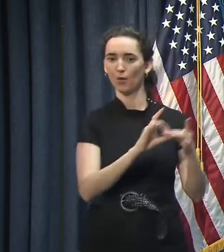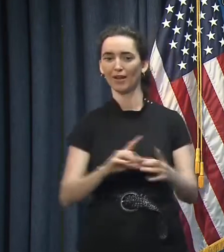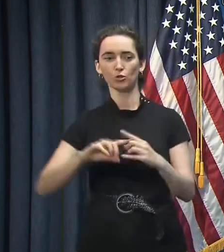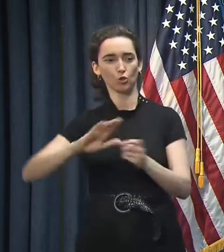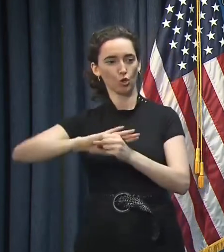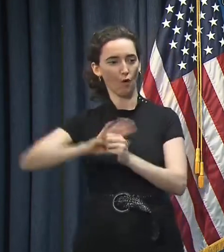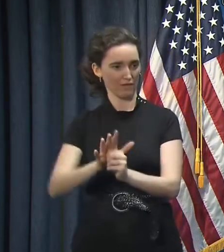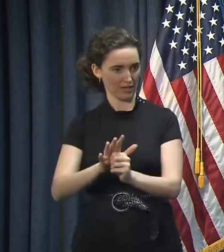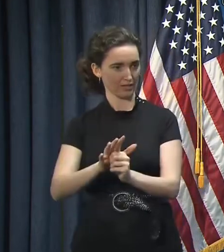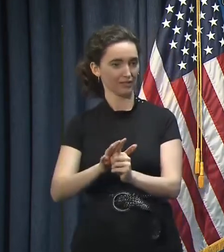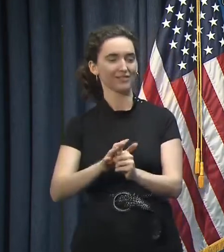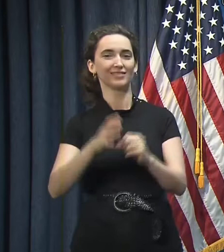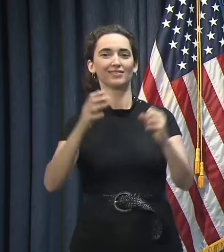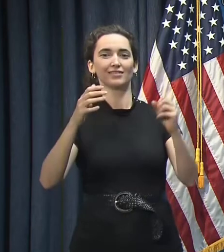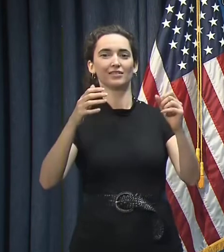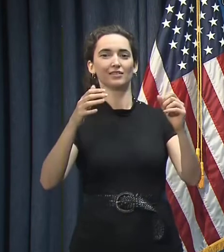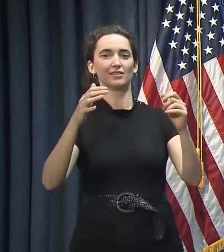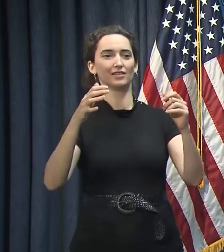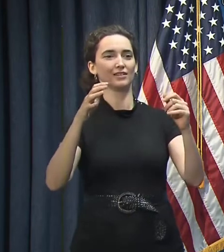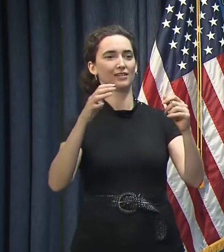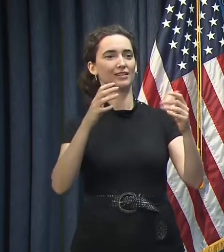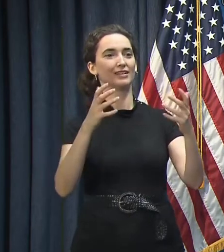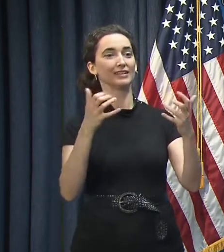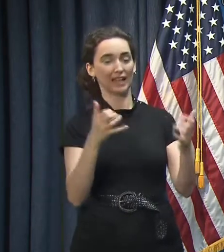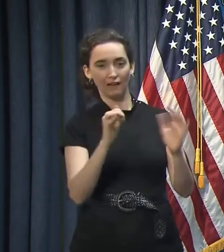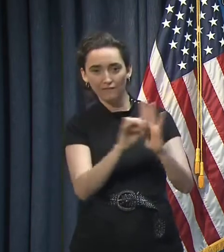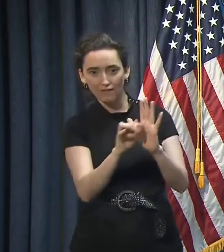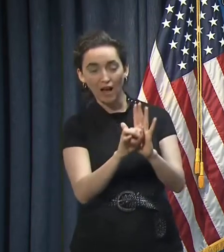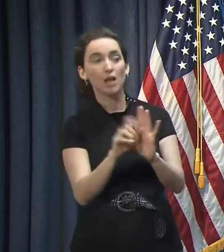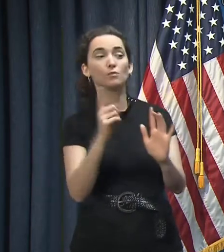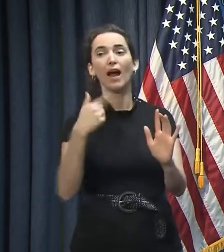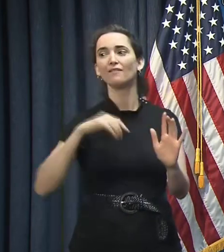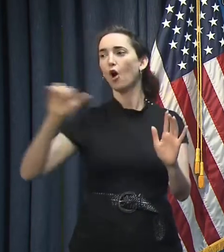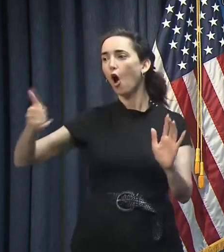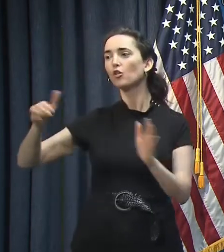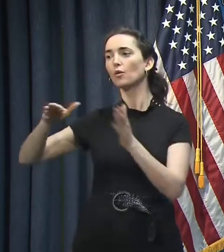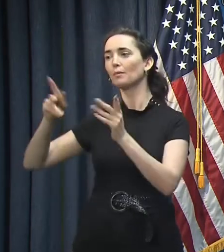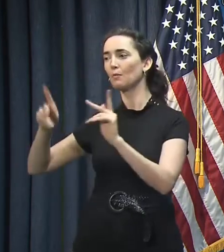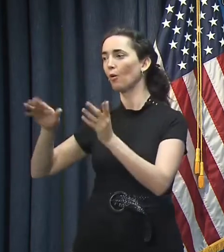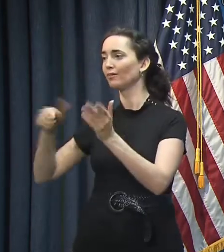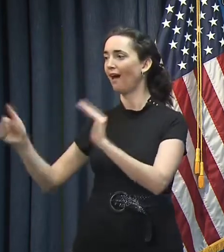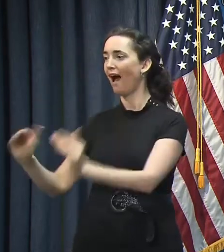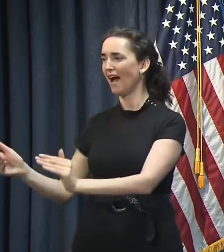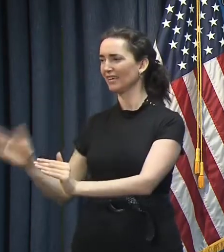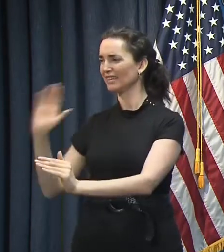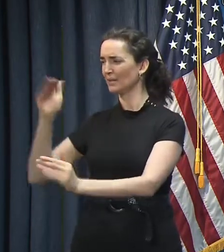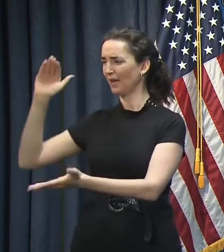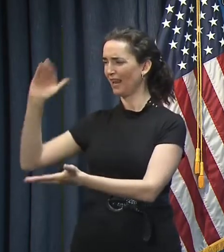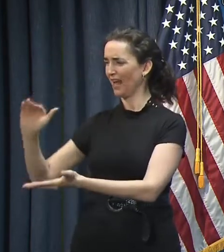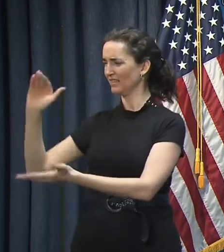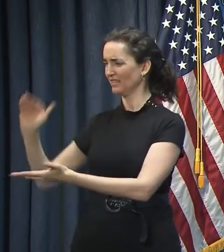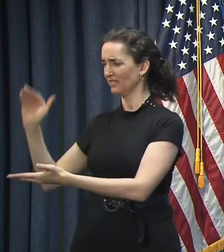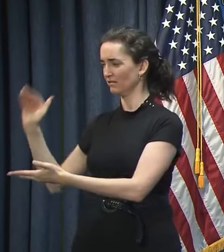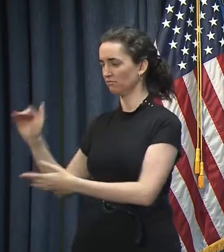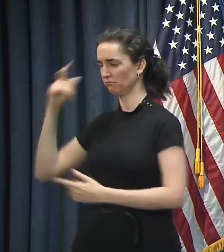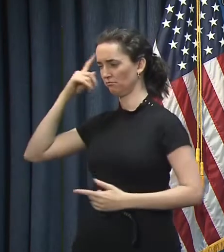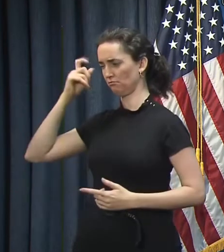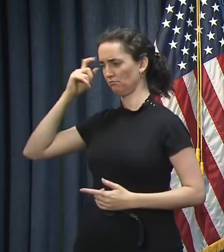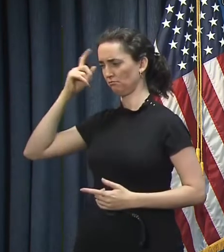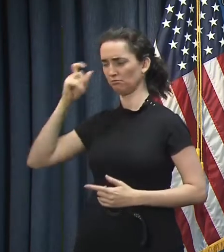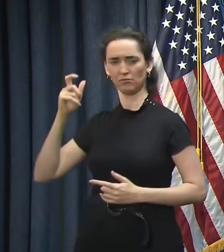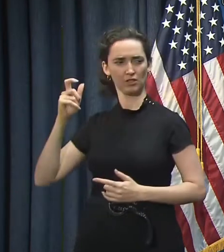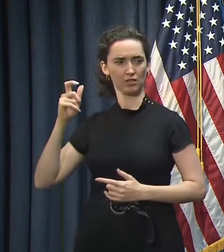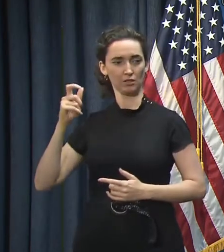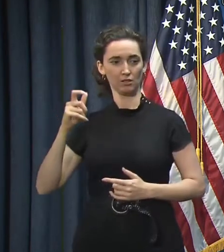new classification that's increasing, deaths in other categories seem to be down. We don't know how much of that is actually that there's